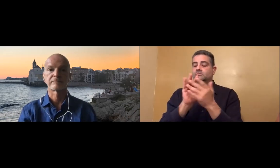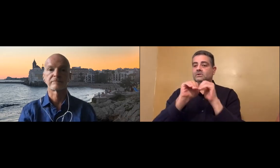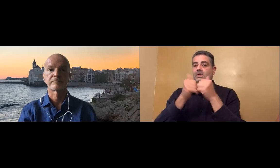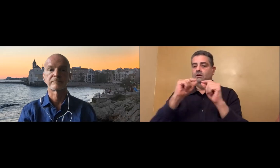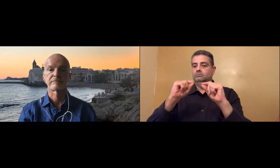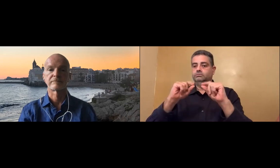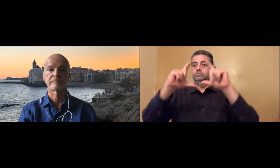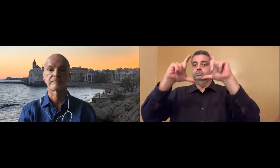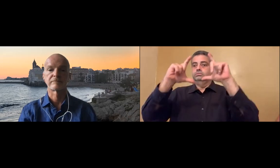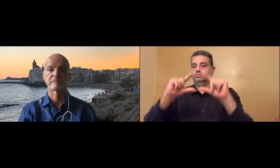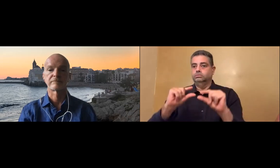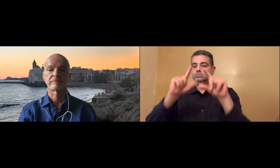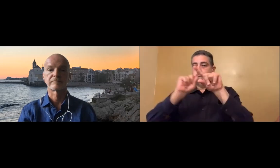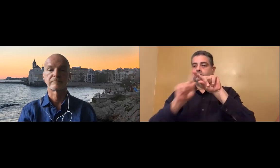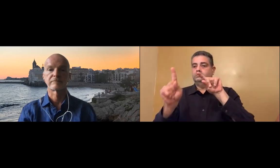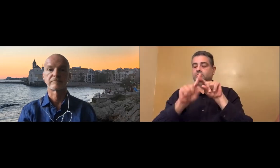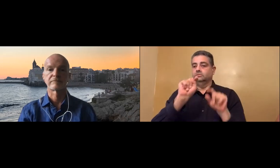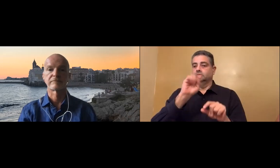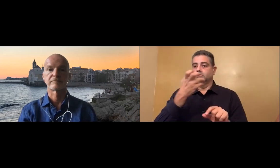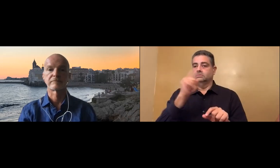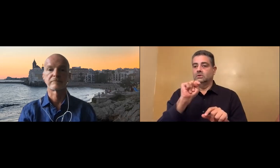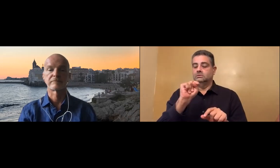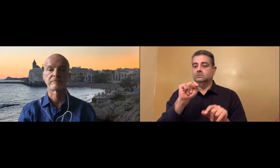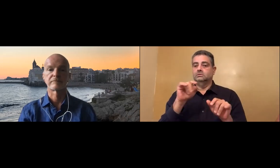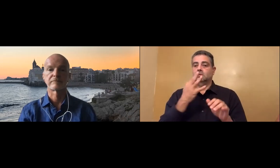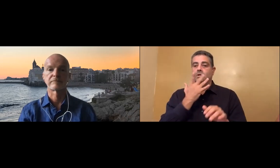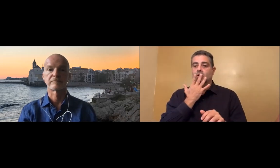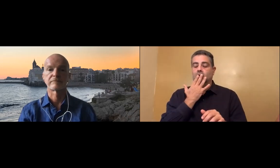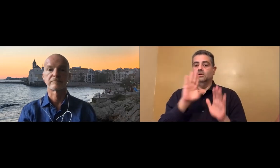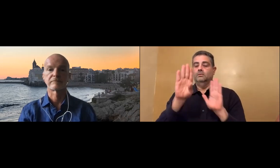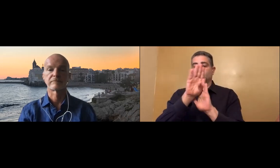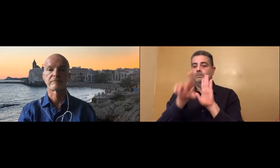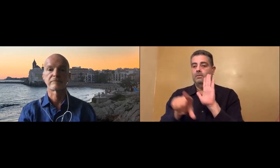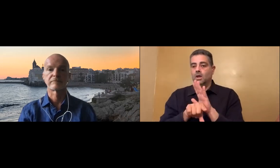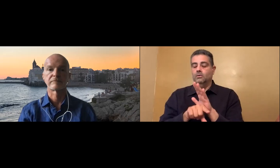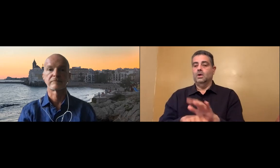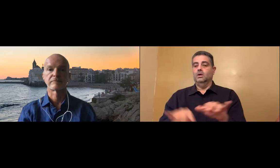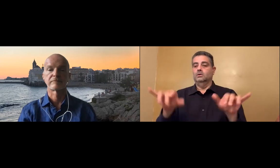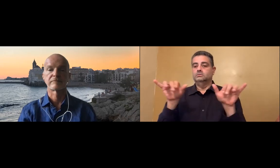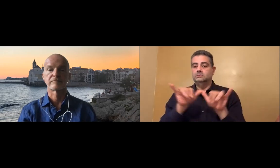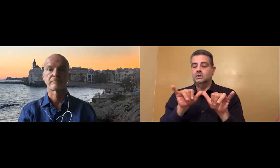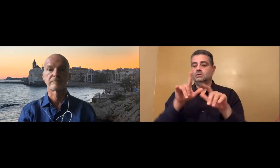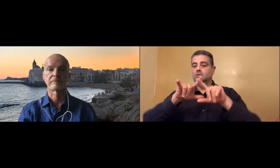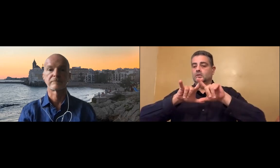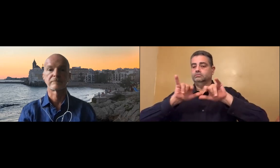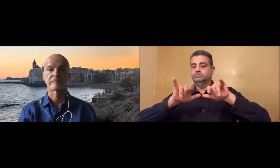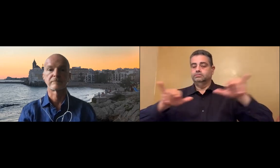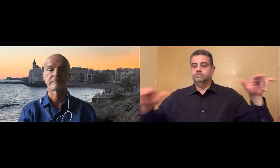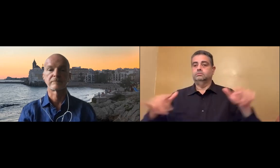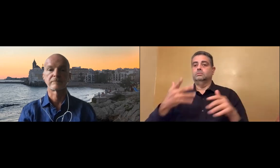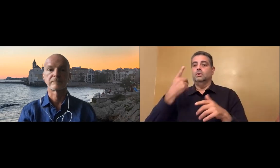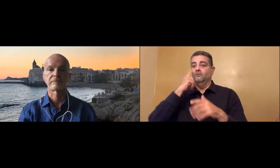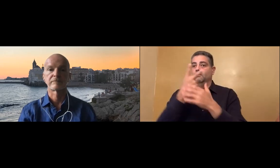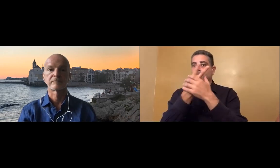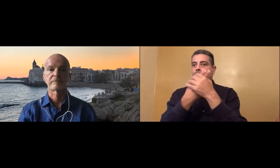We provide options in font size and other settings